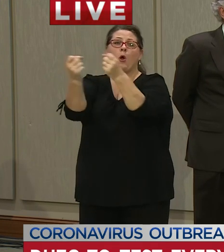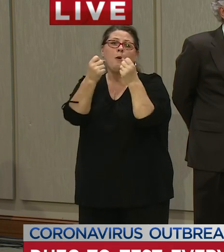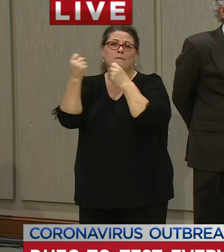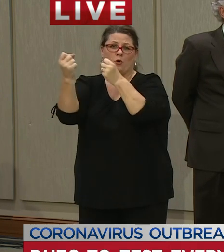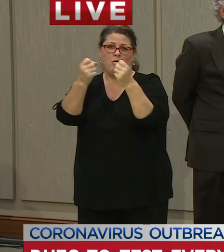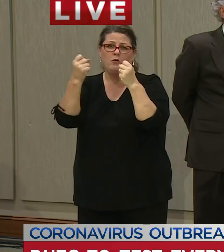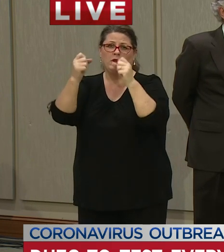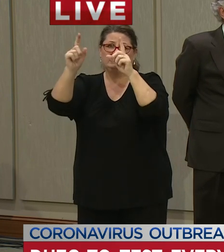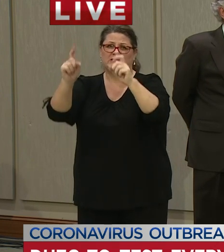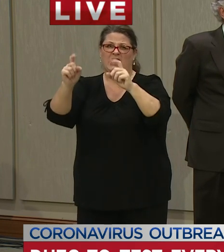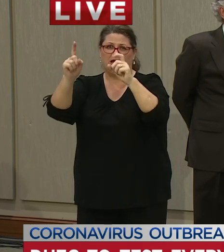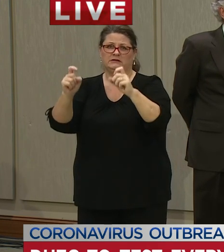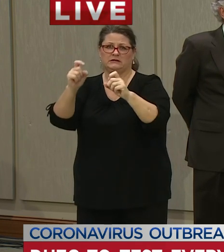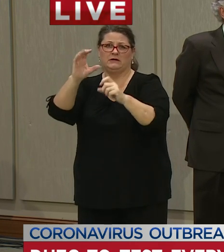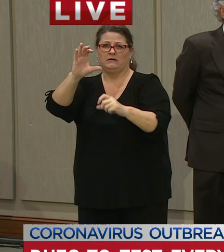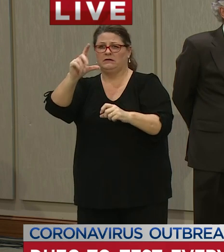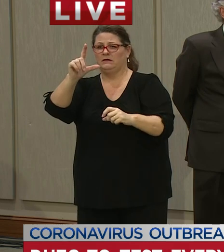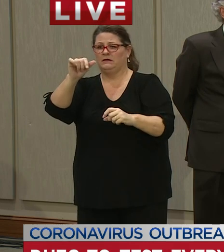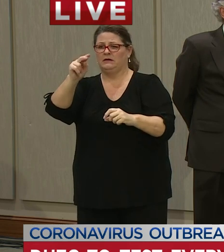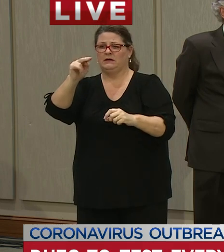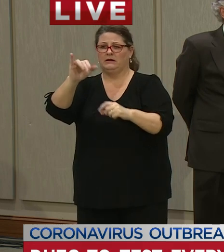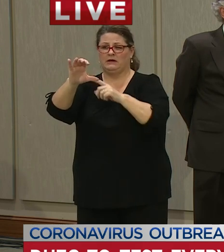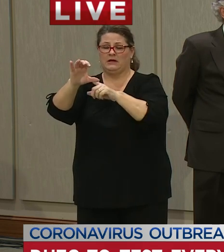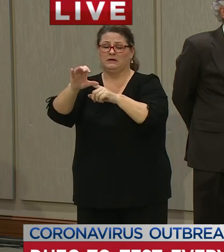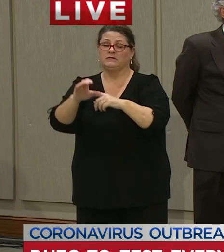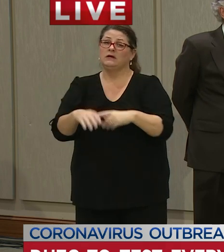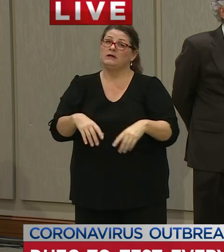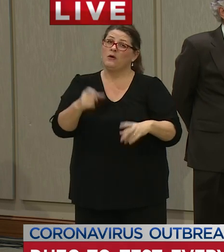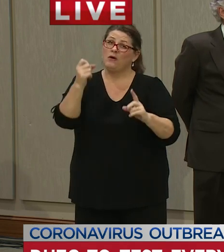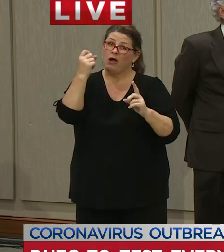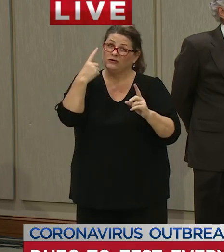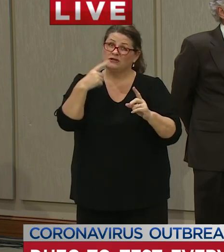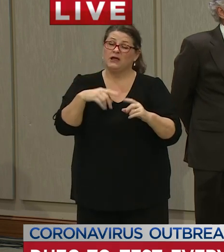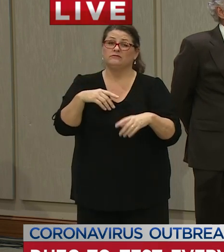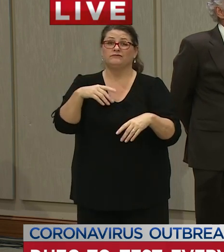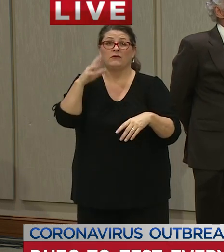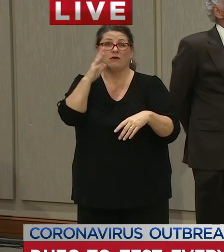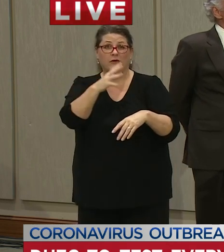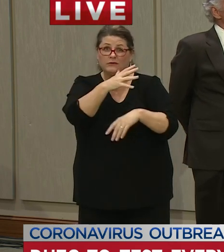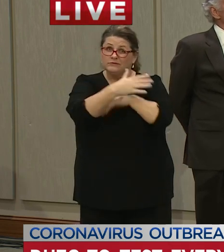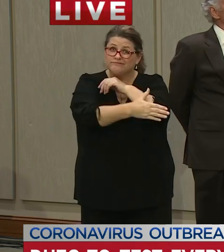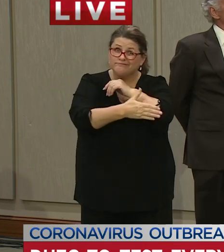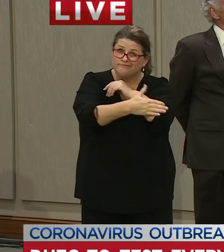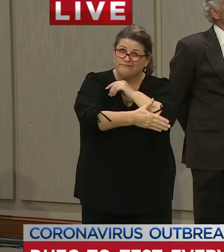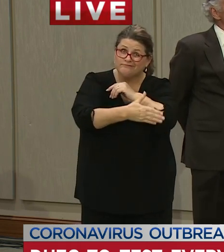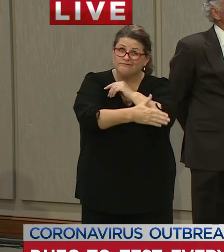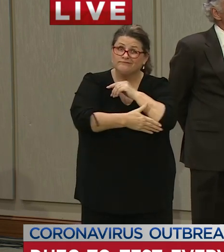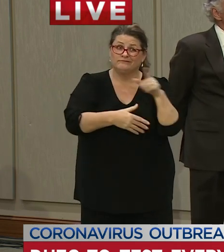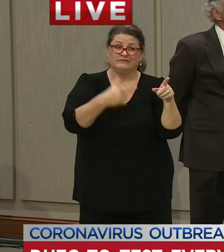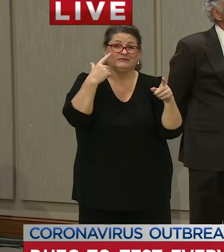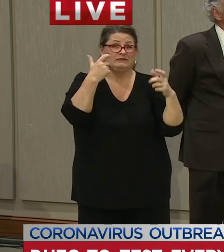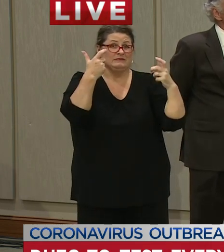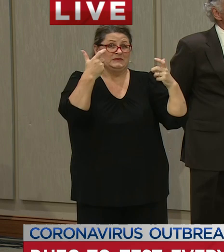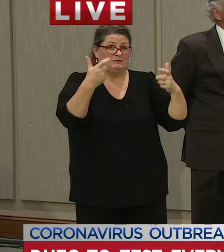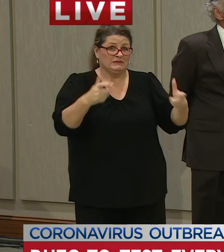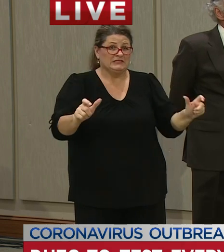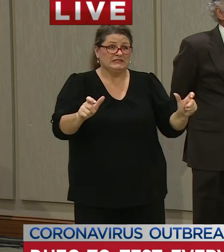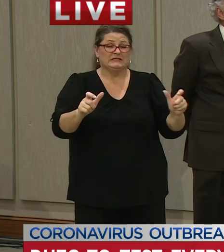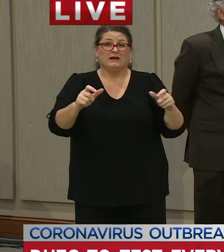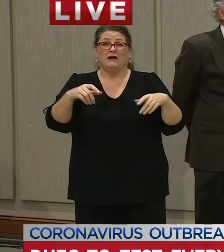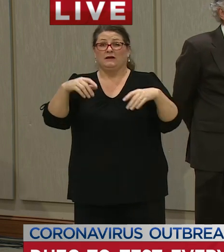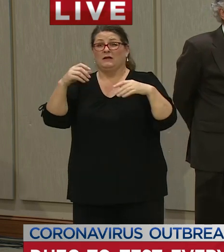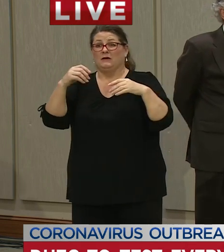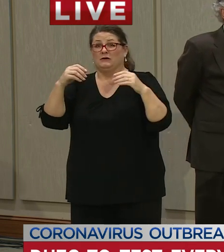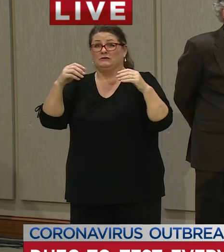in addition urban areas are of concern because of their size population density and access to social venues